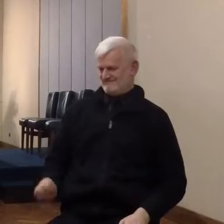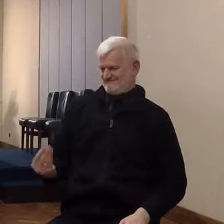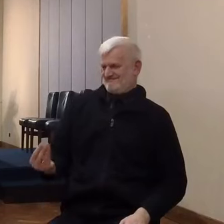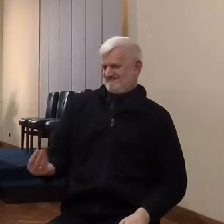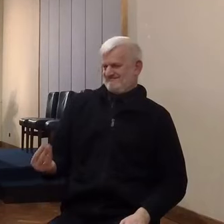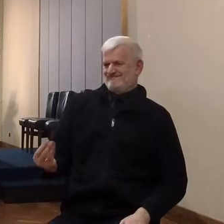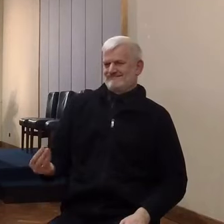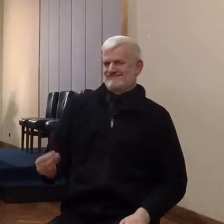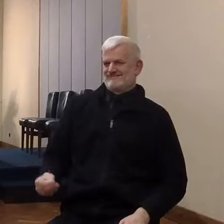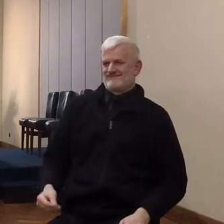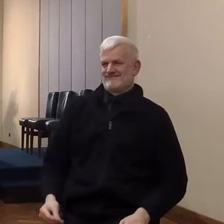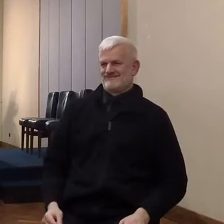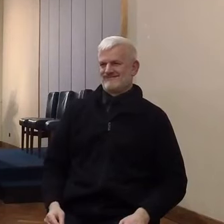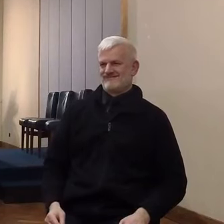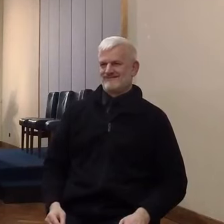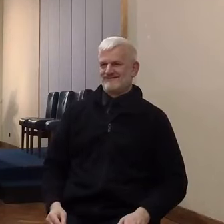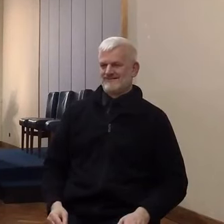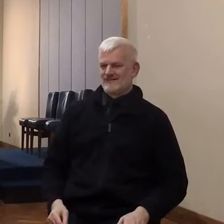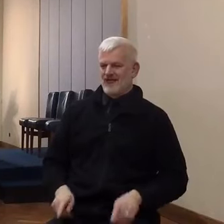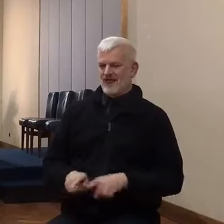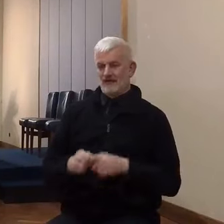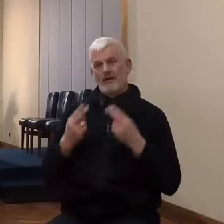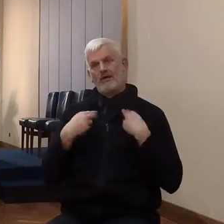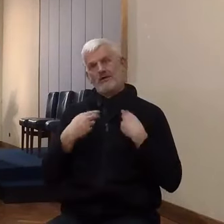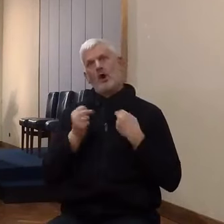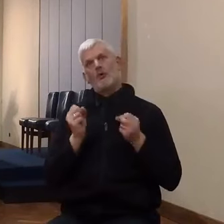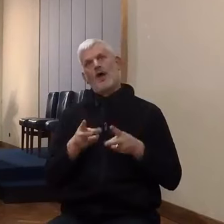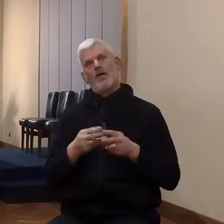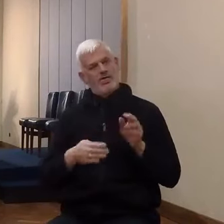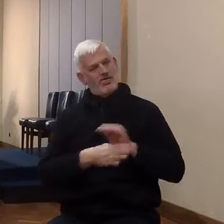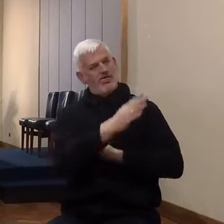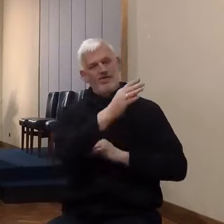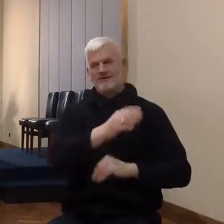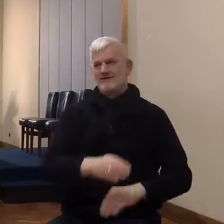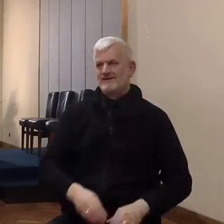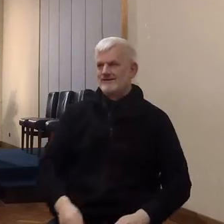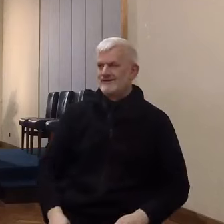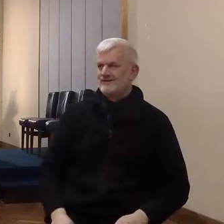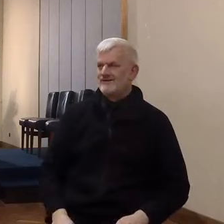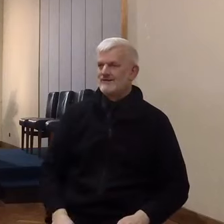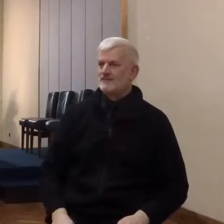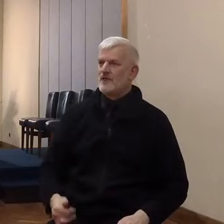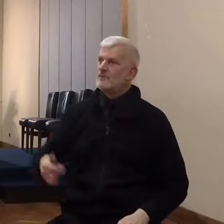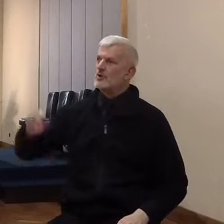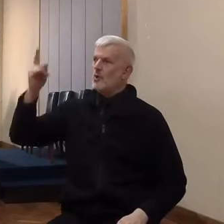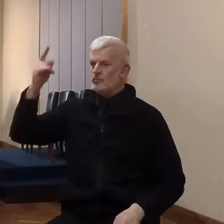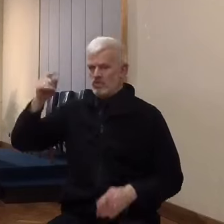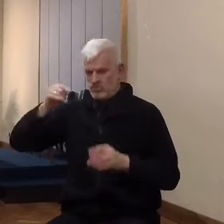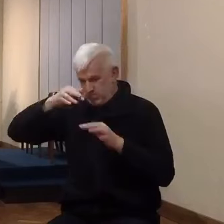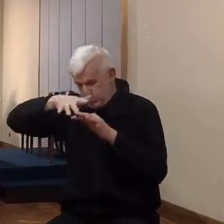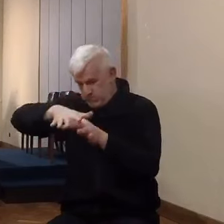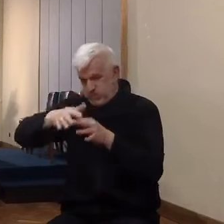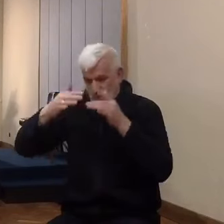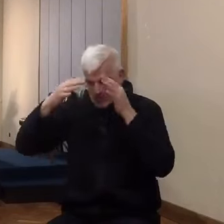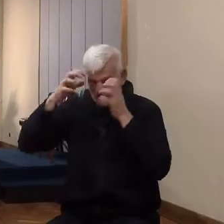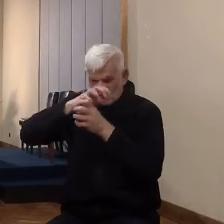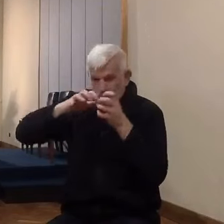gullible. God seems to be befuddling the brains of the people of Jericho to